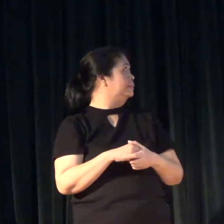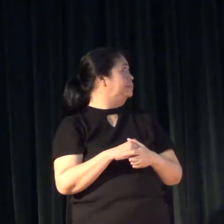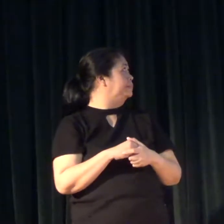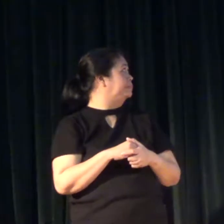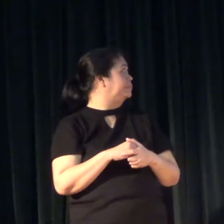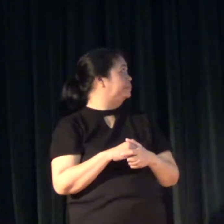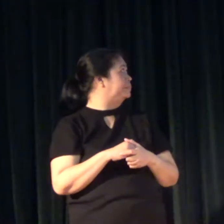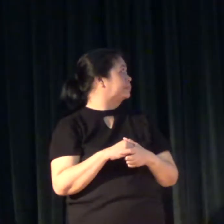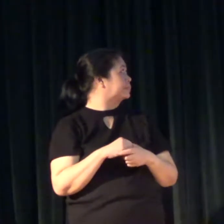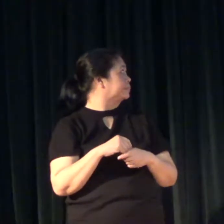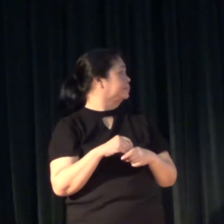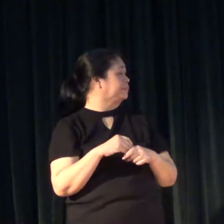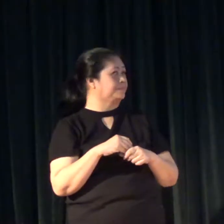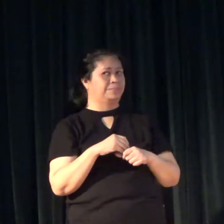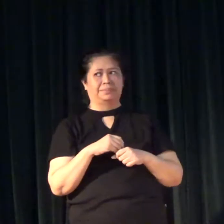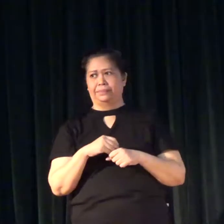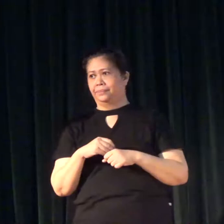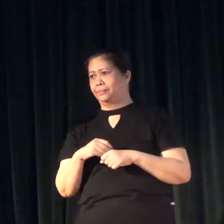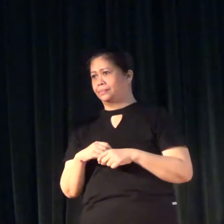it means.